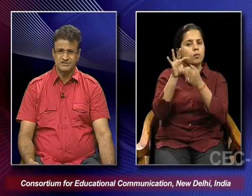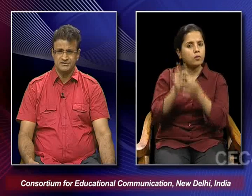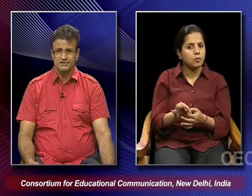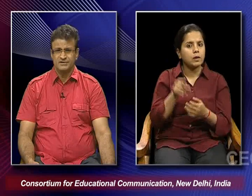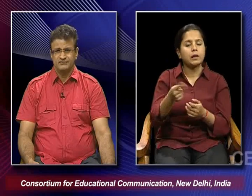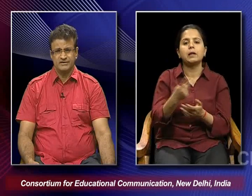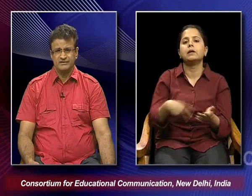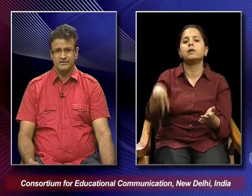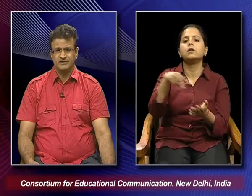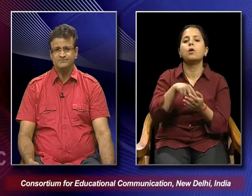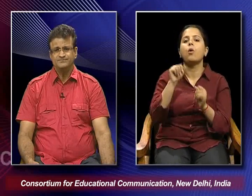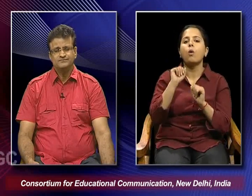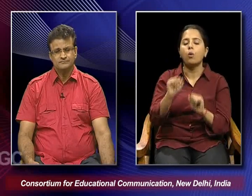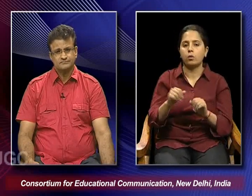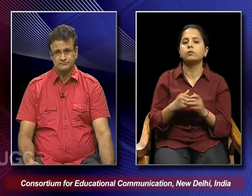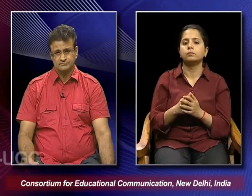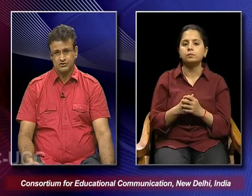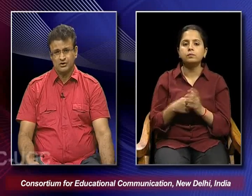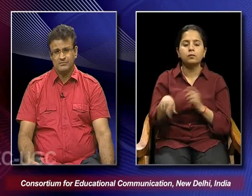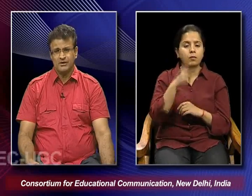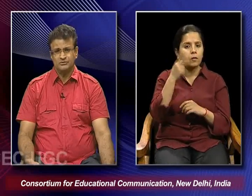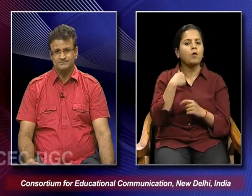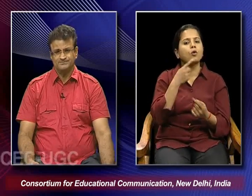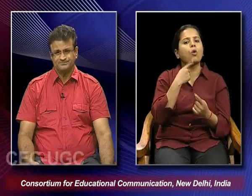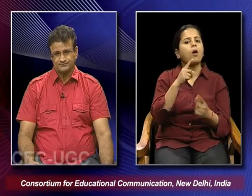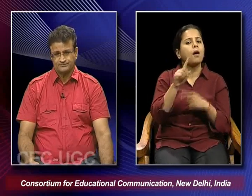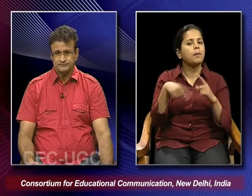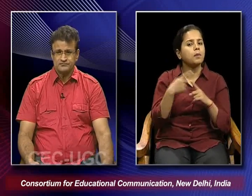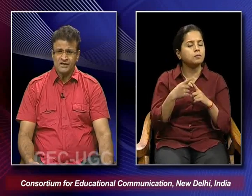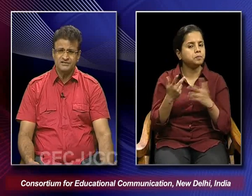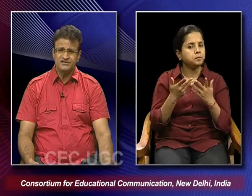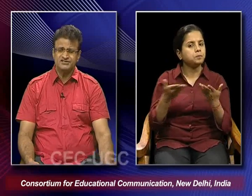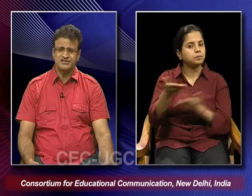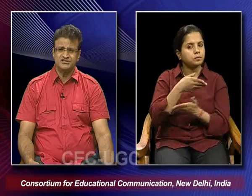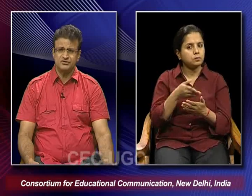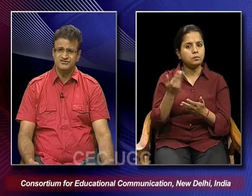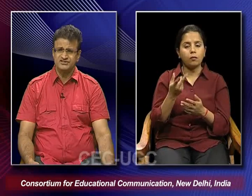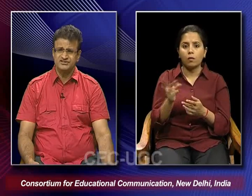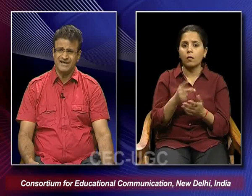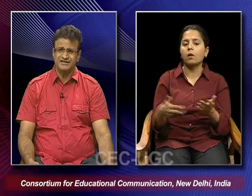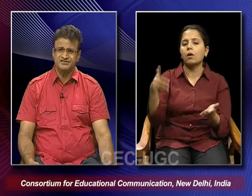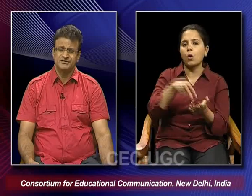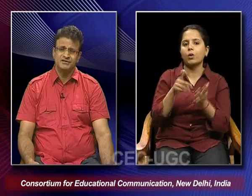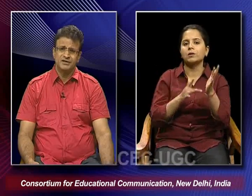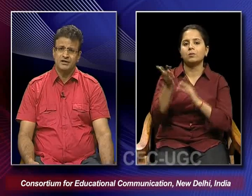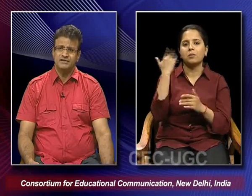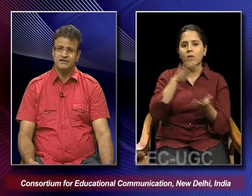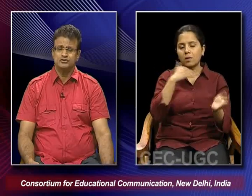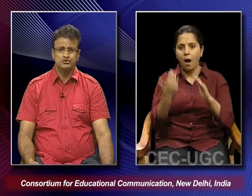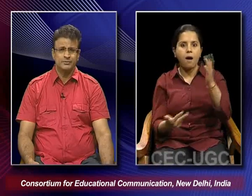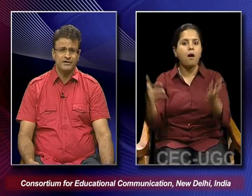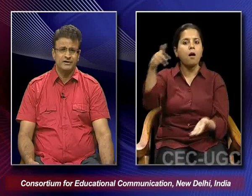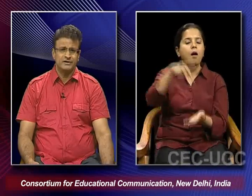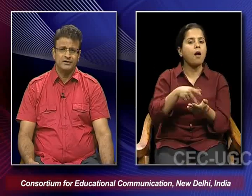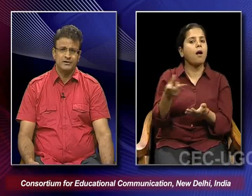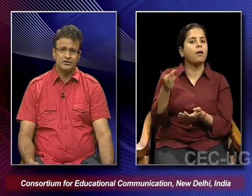Easter where we talk about the resurrection of Jesus Christ. That is